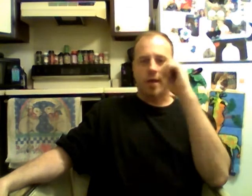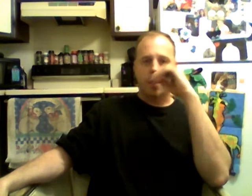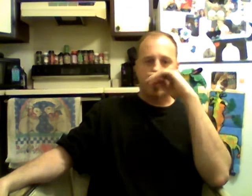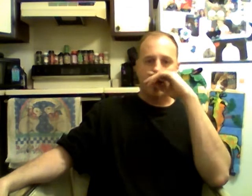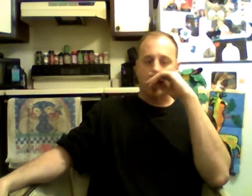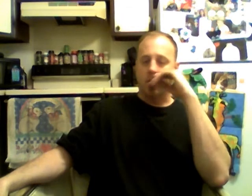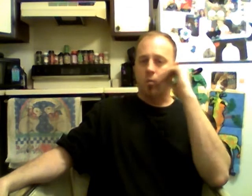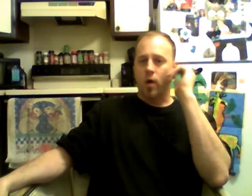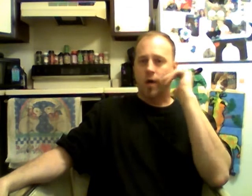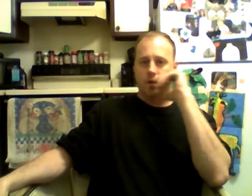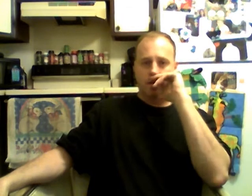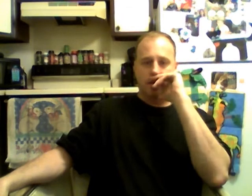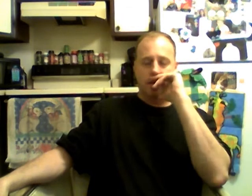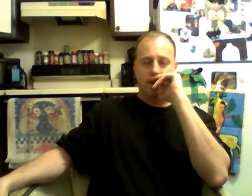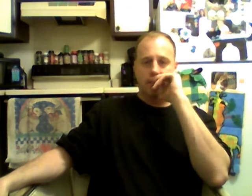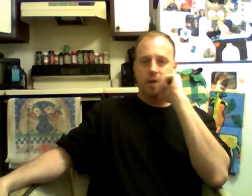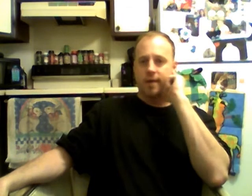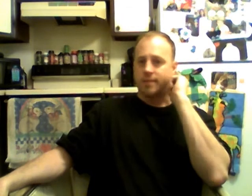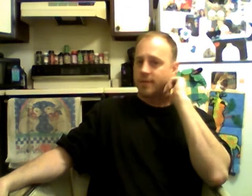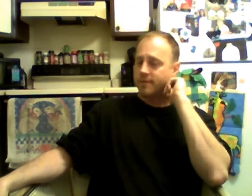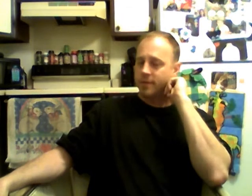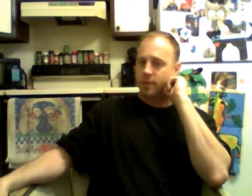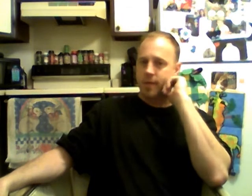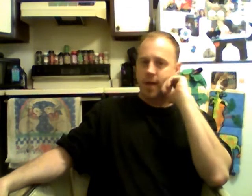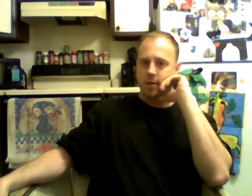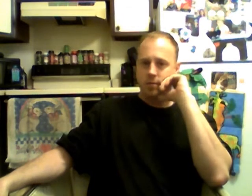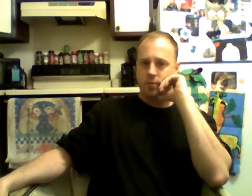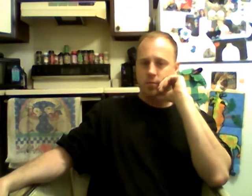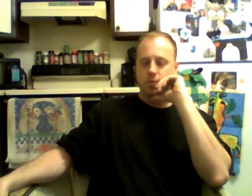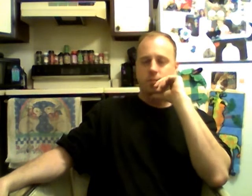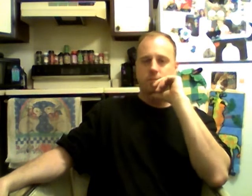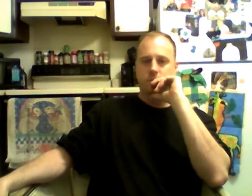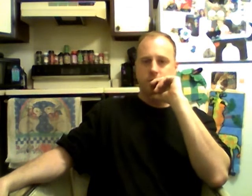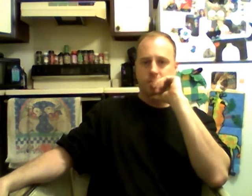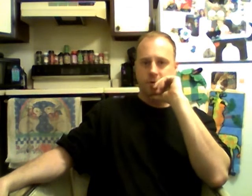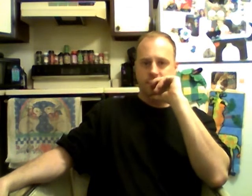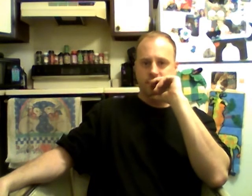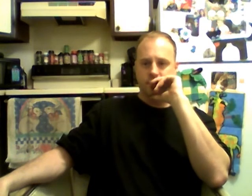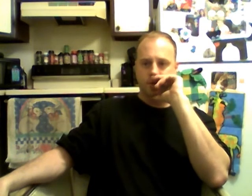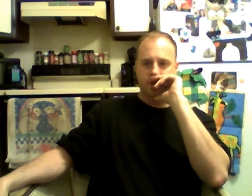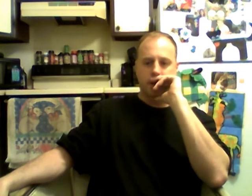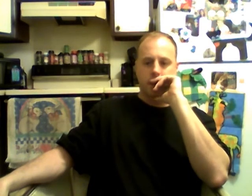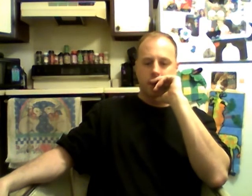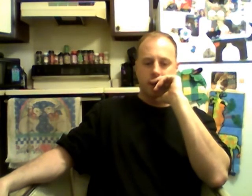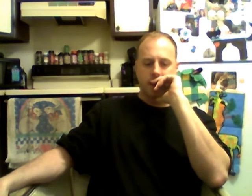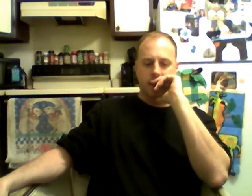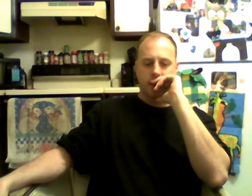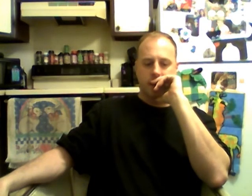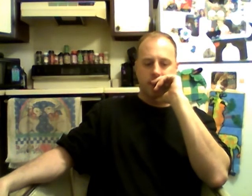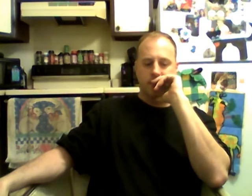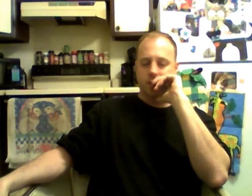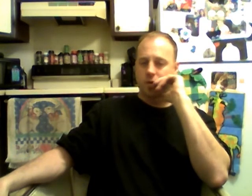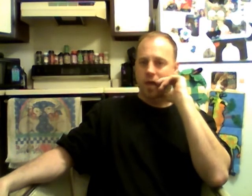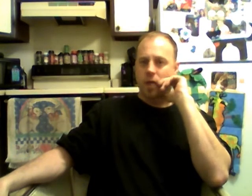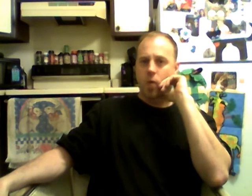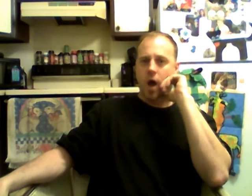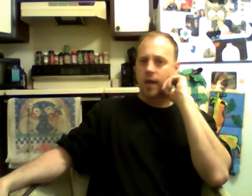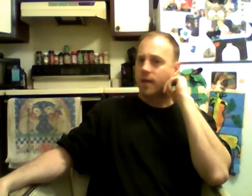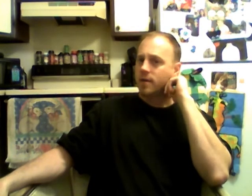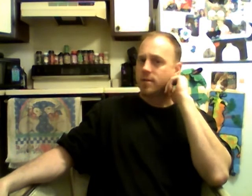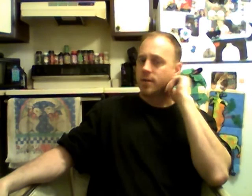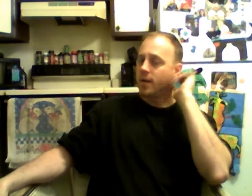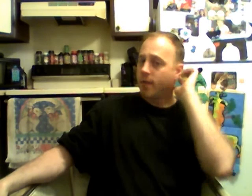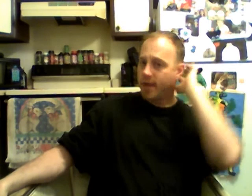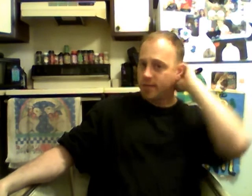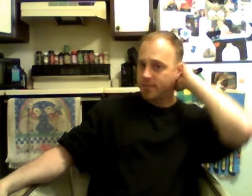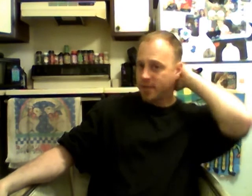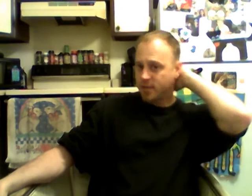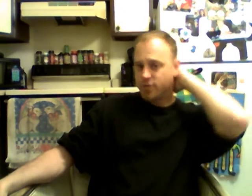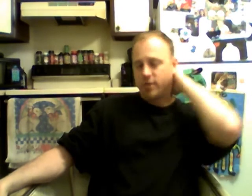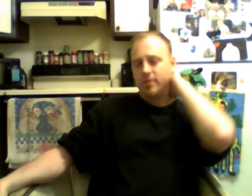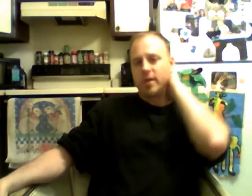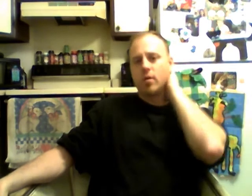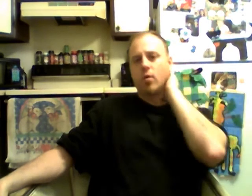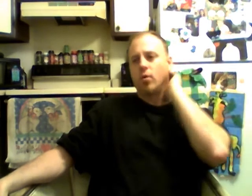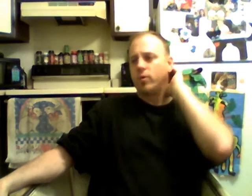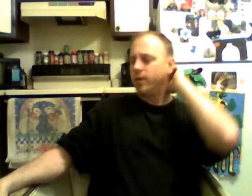and i can walk uh i live nearby to a number of stores and um so yeah walk so anyway it's been extremely cold